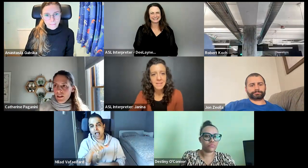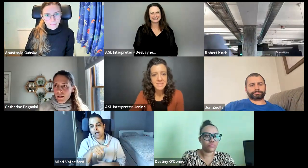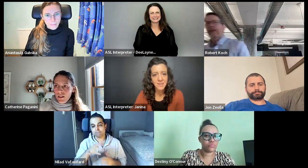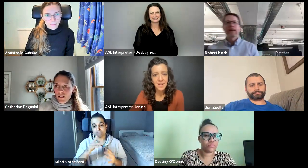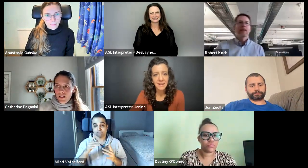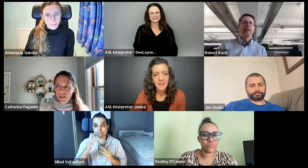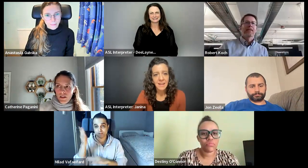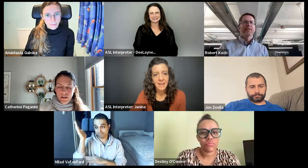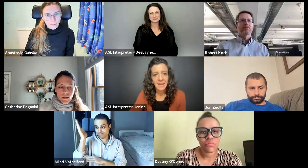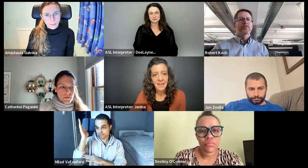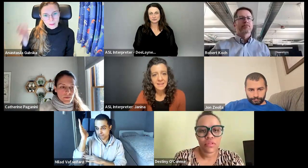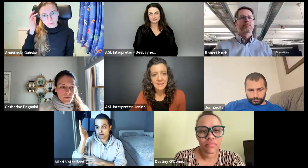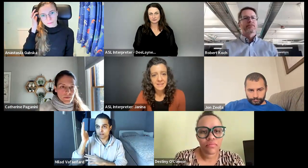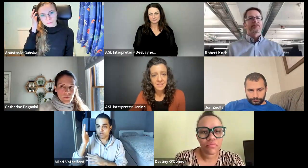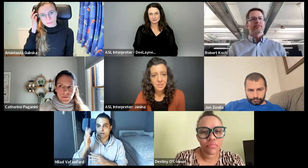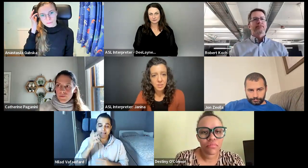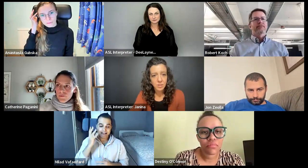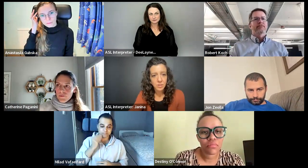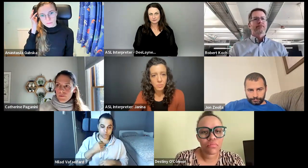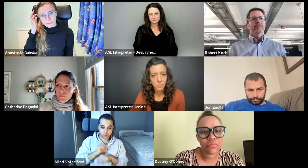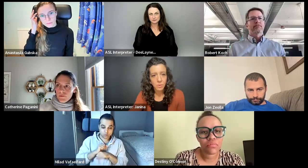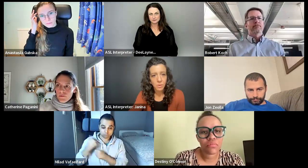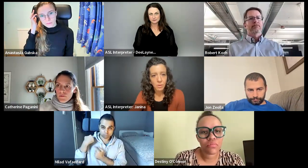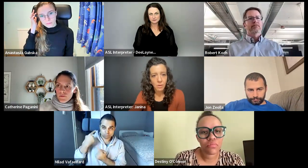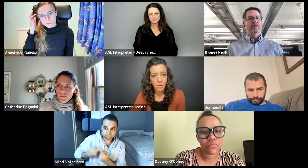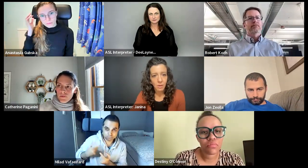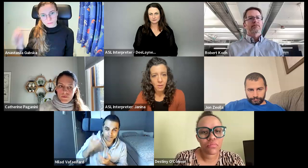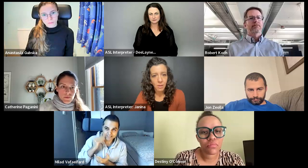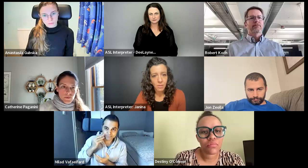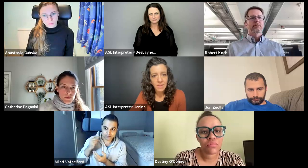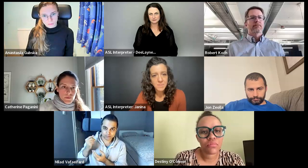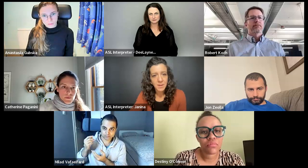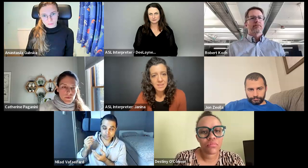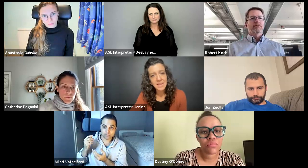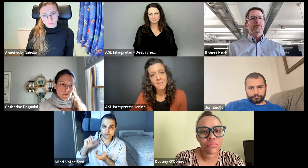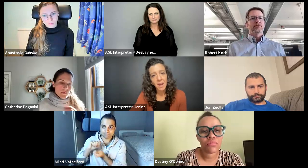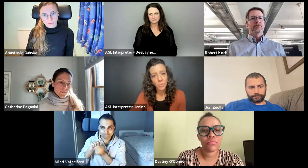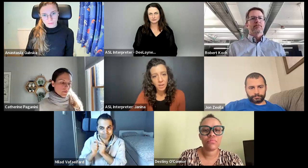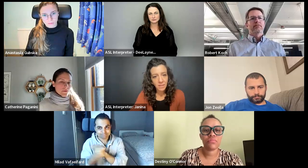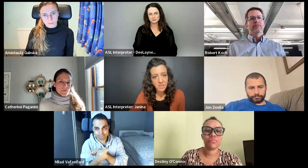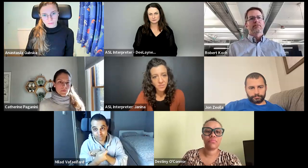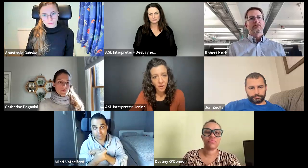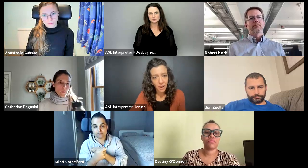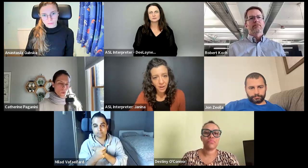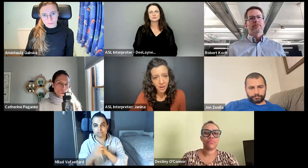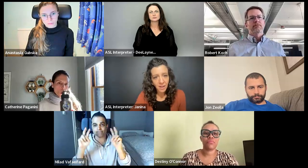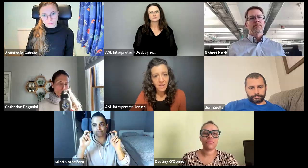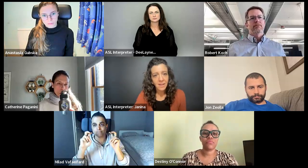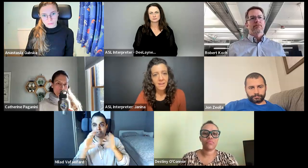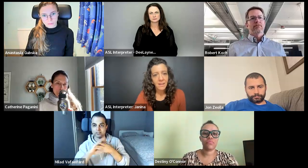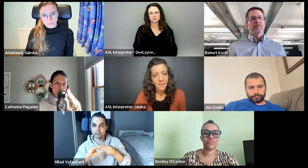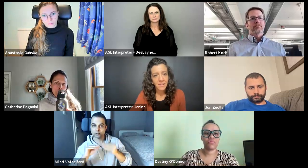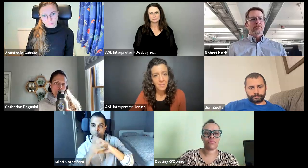All right. And the experience that I've had working thus far